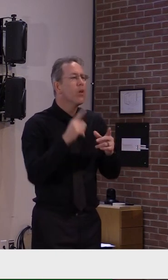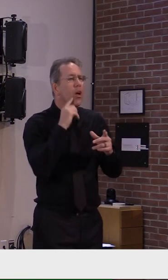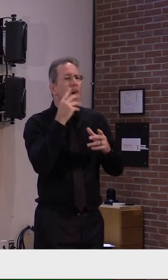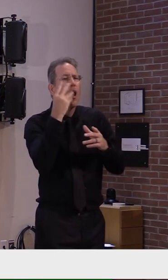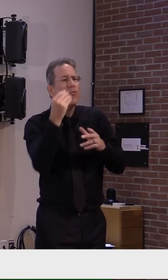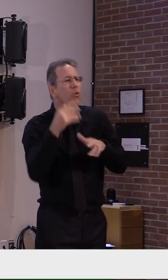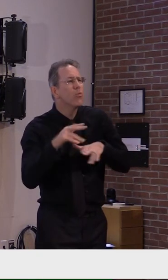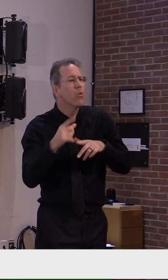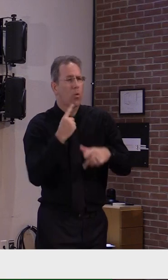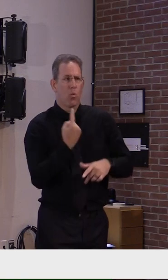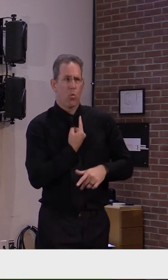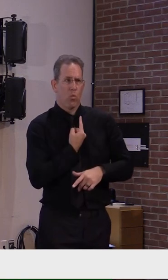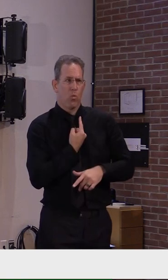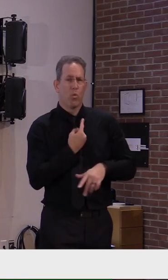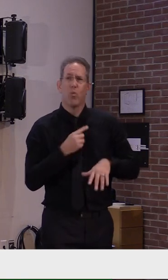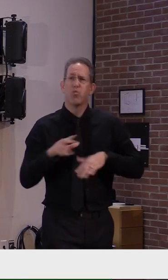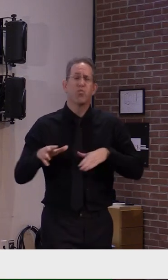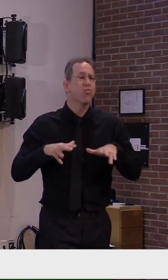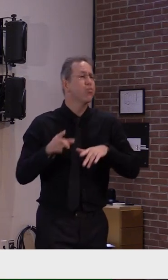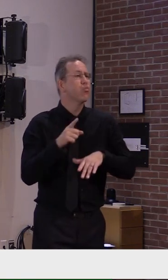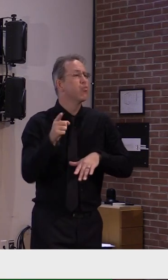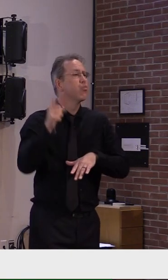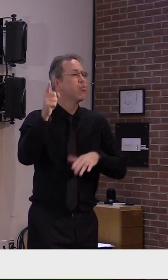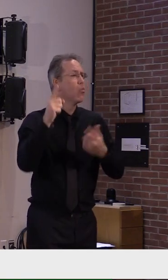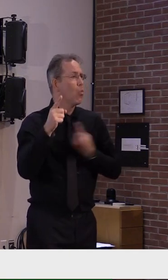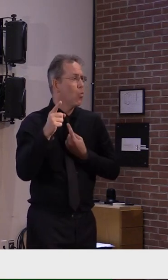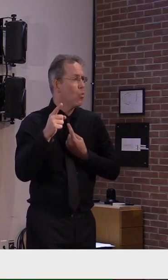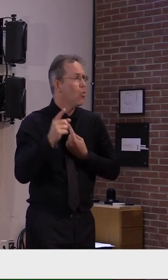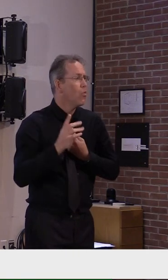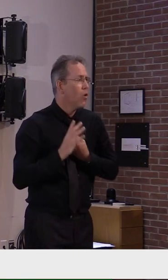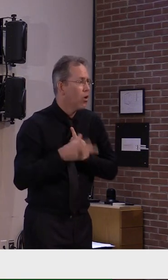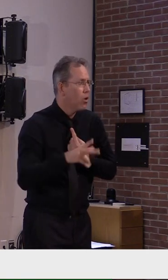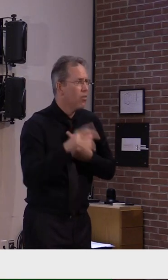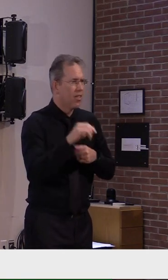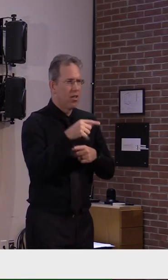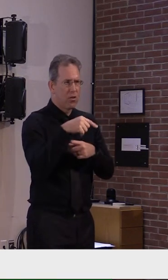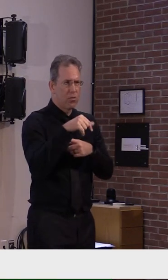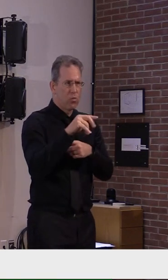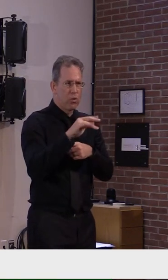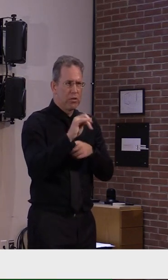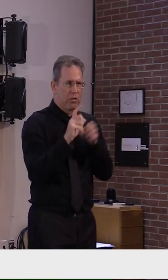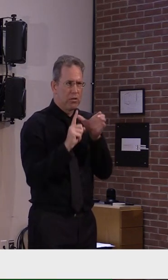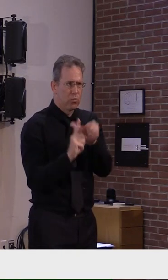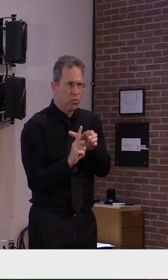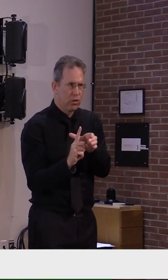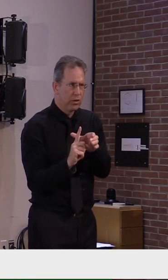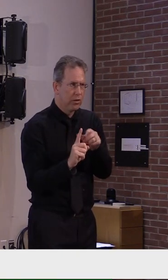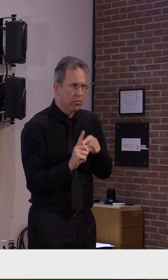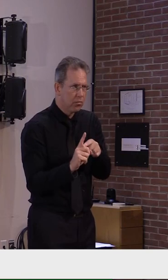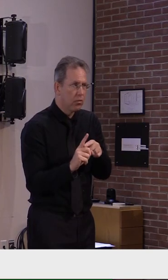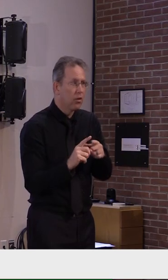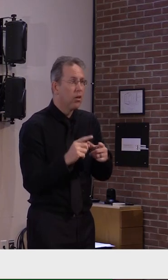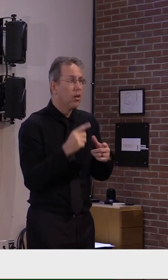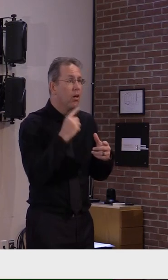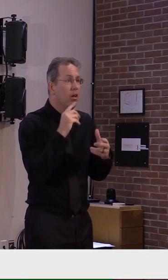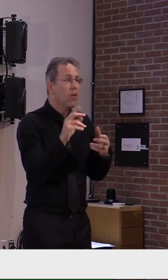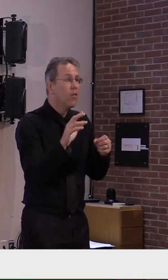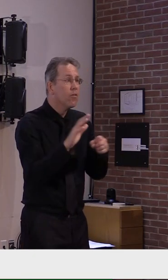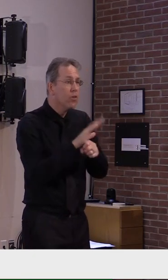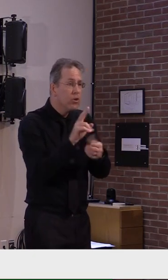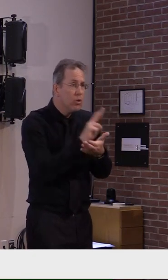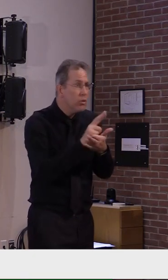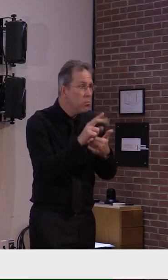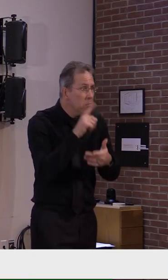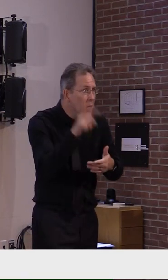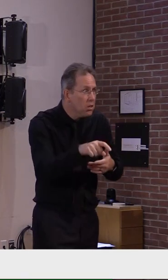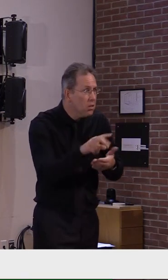quarantine. And it does not, as everybody in Vermont should know, have to last 14 days. If the person does well for seven